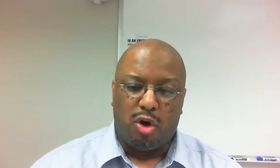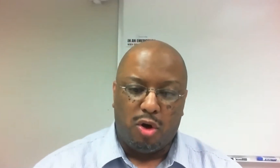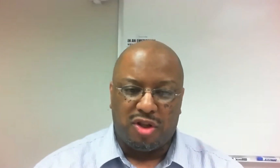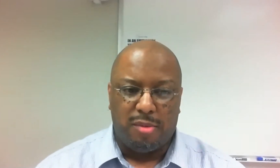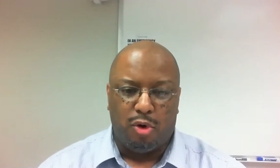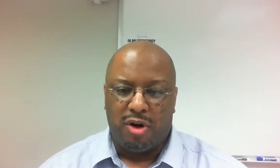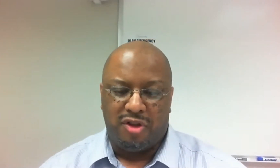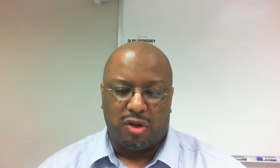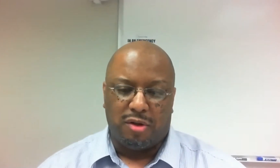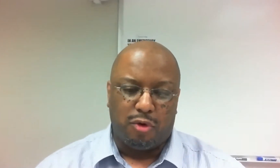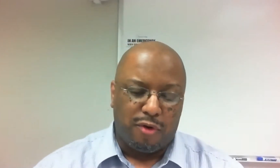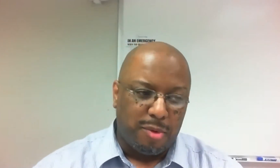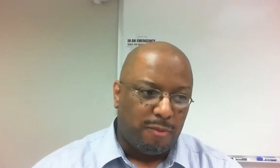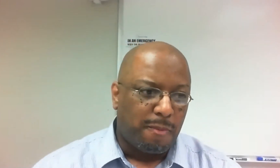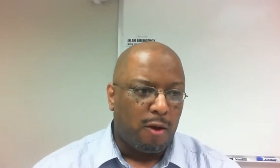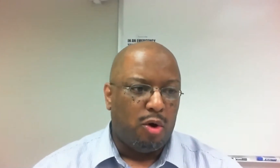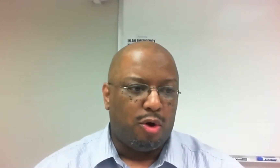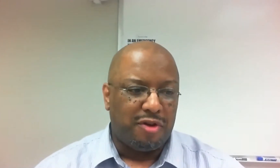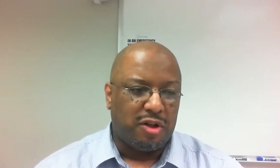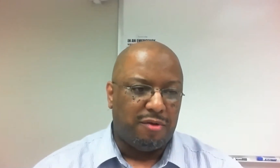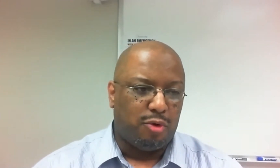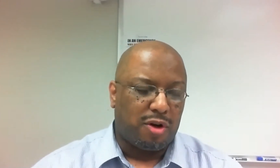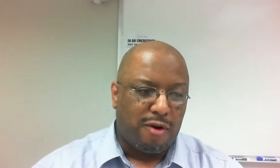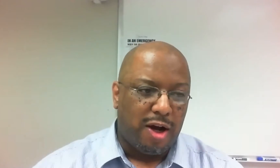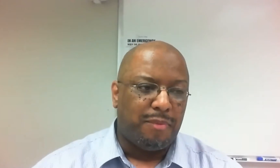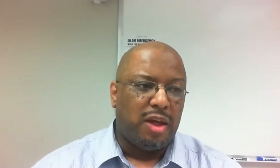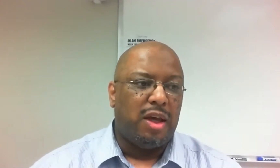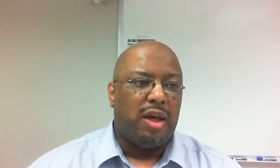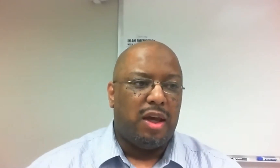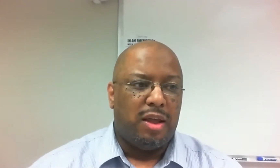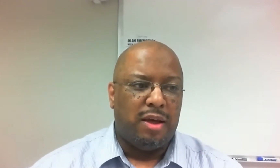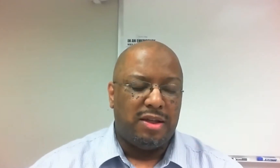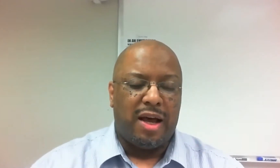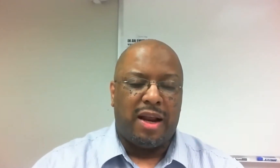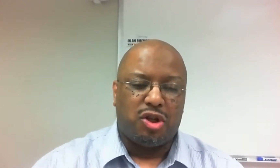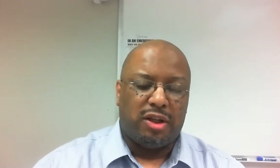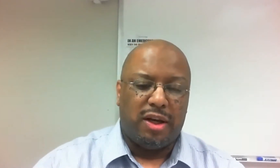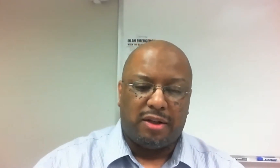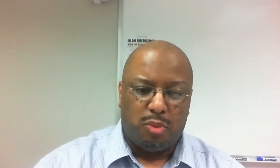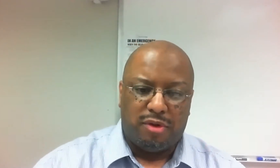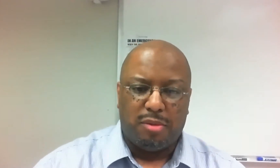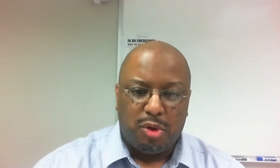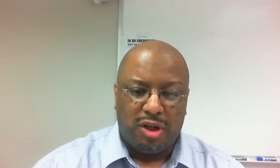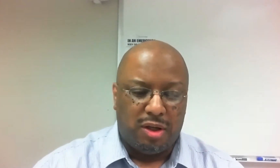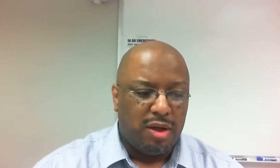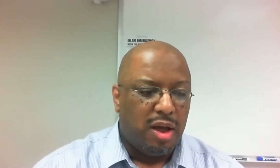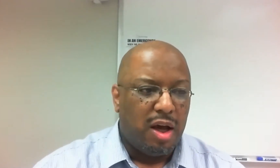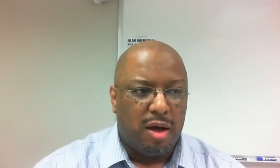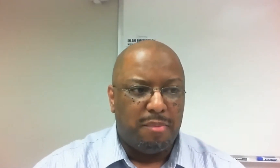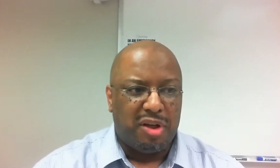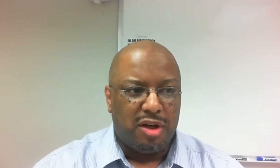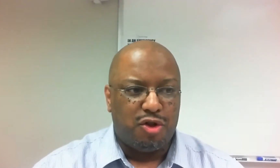someone calls him or if he's looking for a criminal or if he's looking for a crime, he's not actually connecting with the community